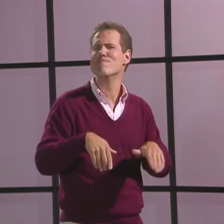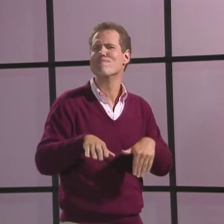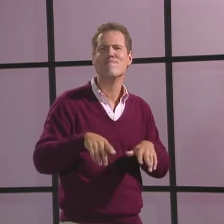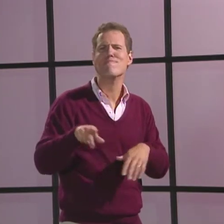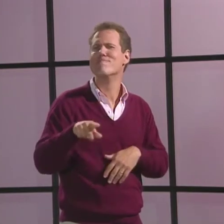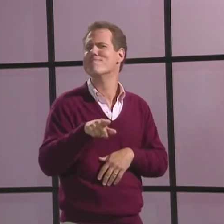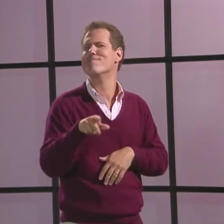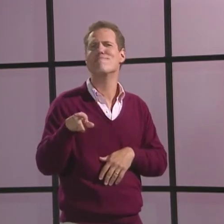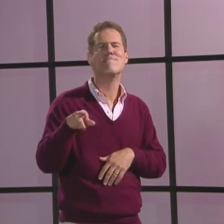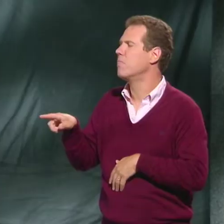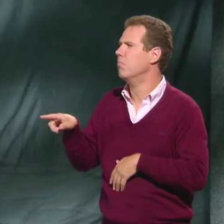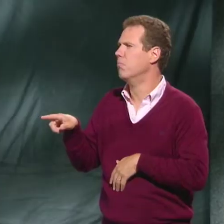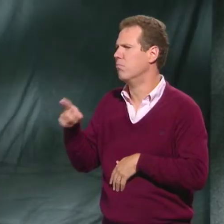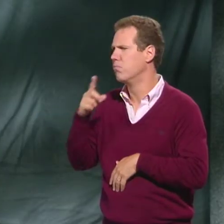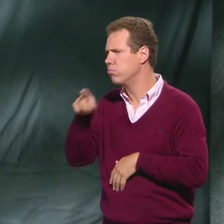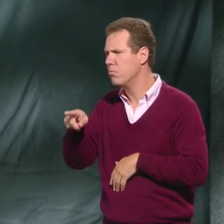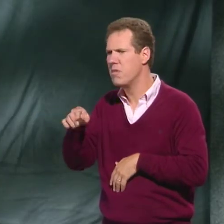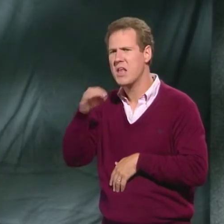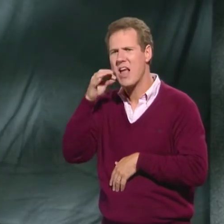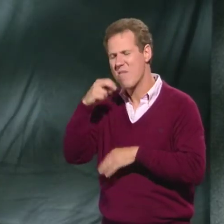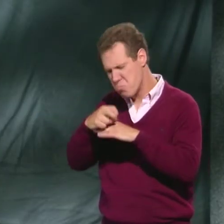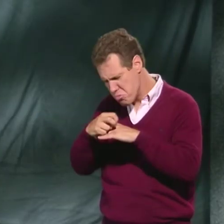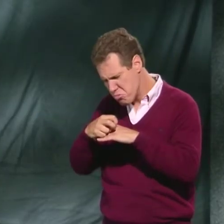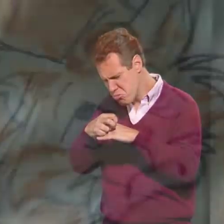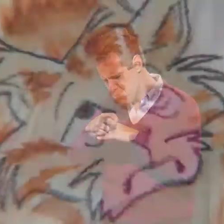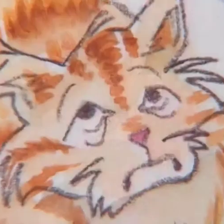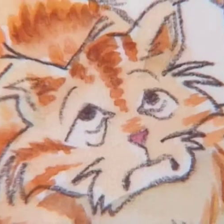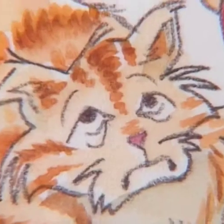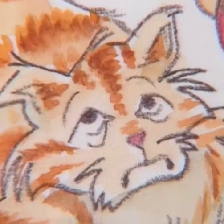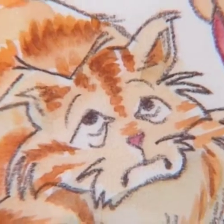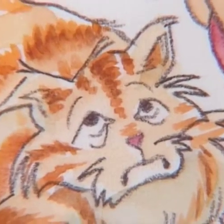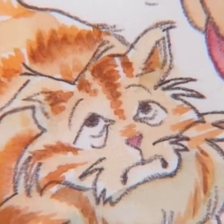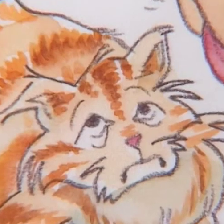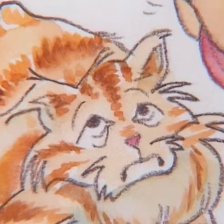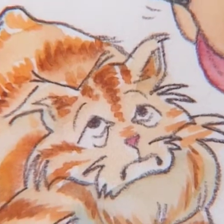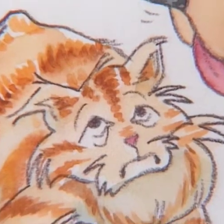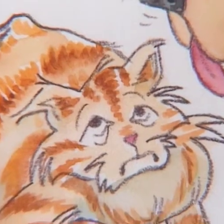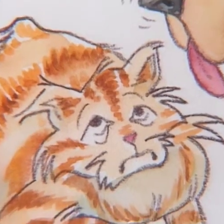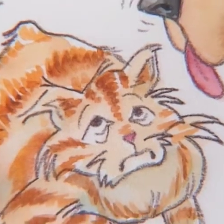They went along, and on their way to Bremen, they noticed a cat lying on the side of the road.